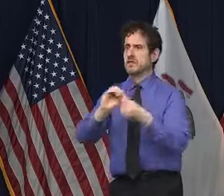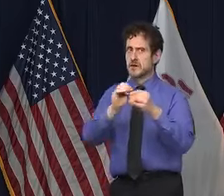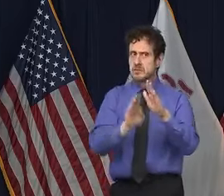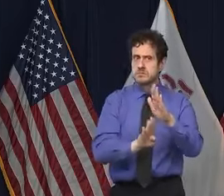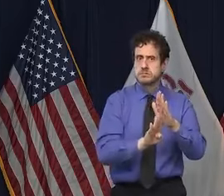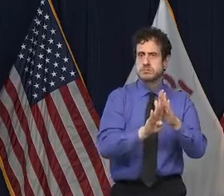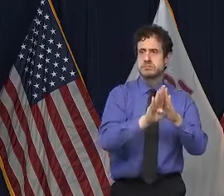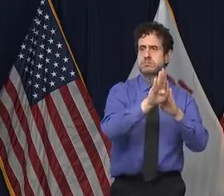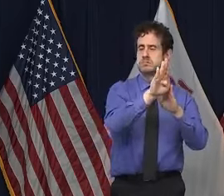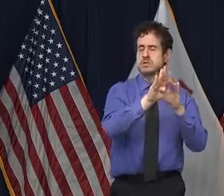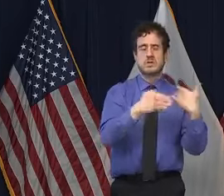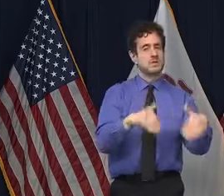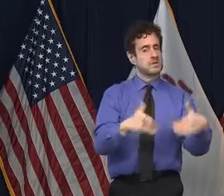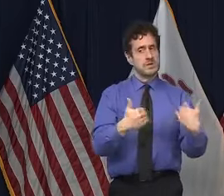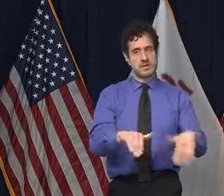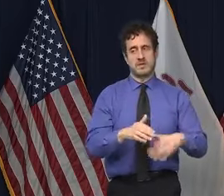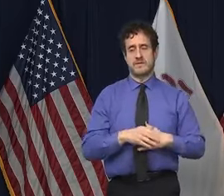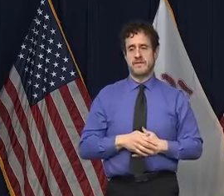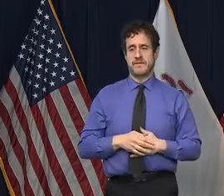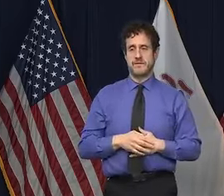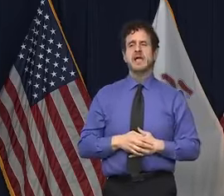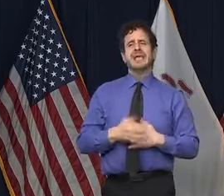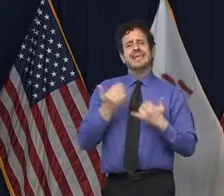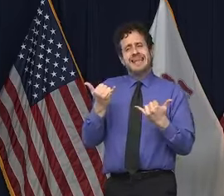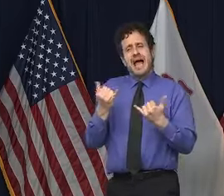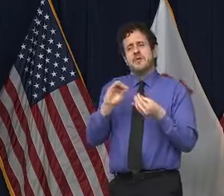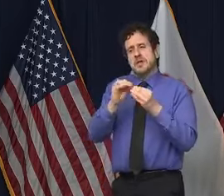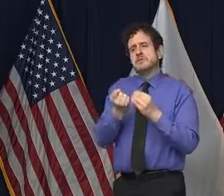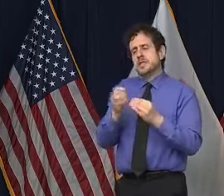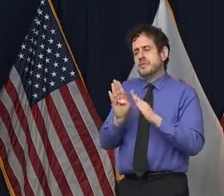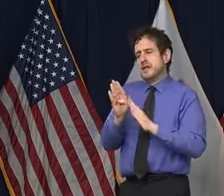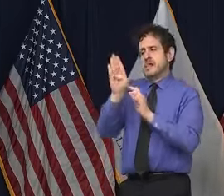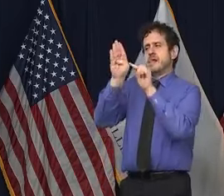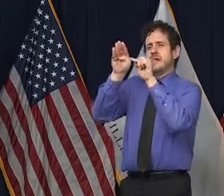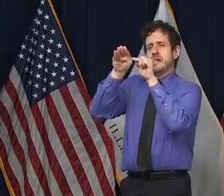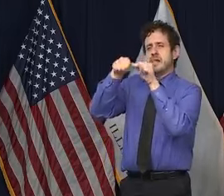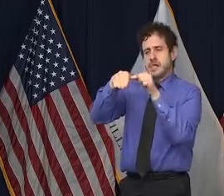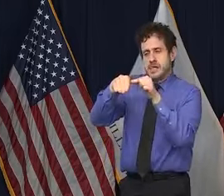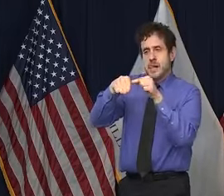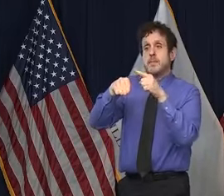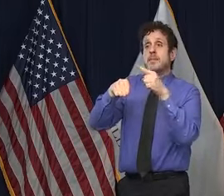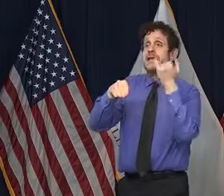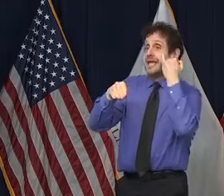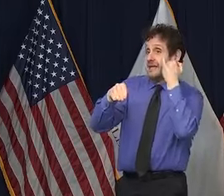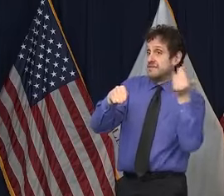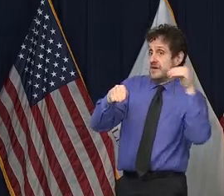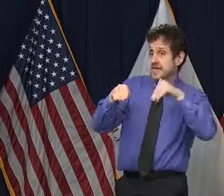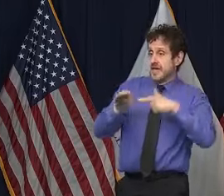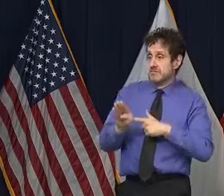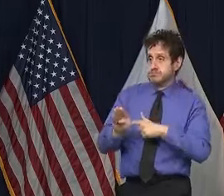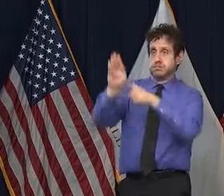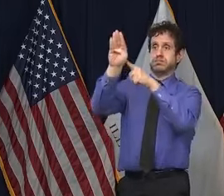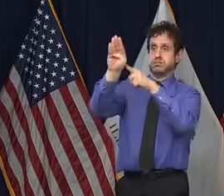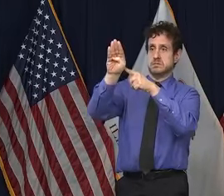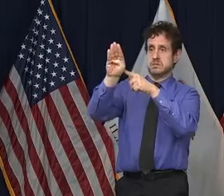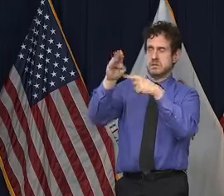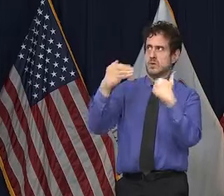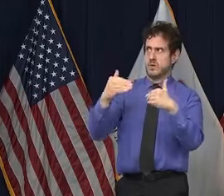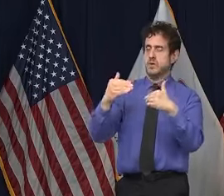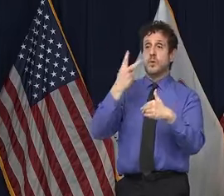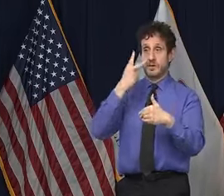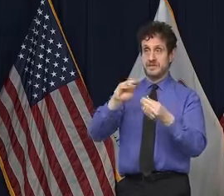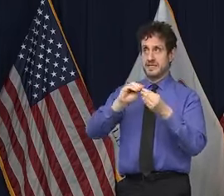you know, we've just come off that peak by a little bit. If we got a surge like we've had over the last three to four weeks